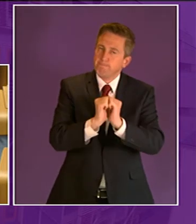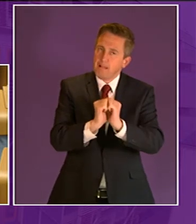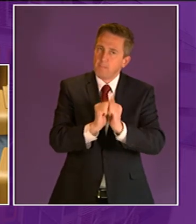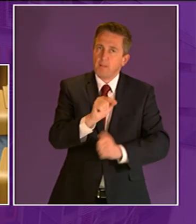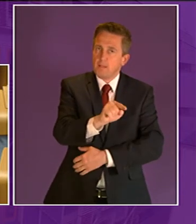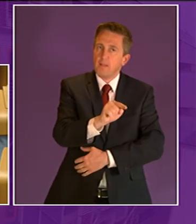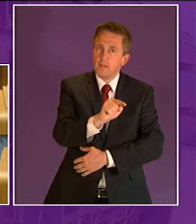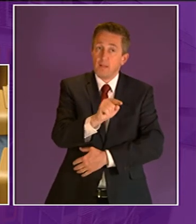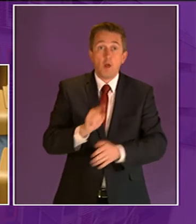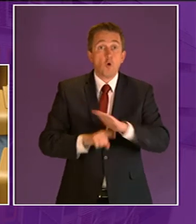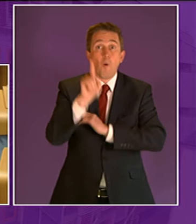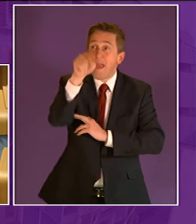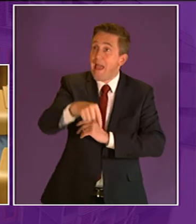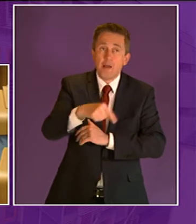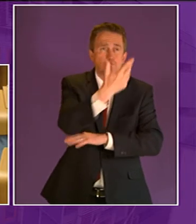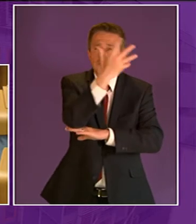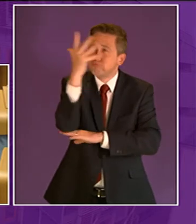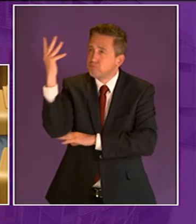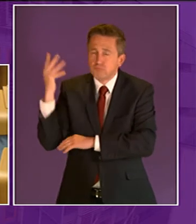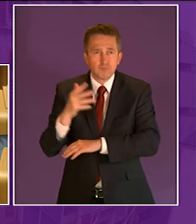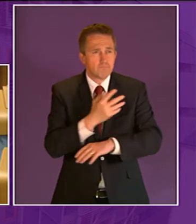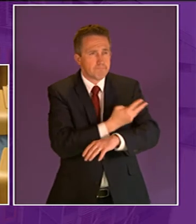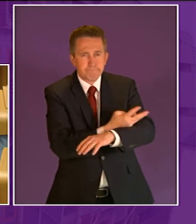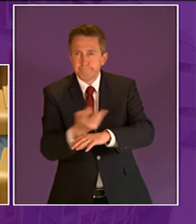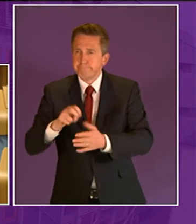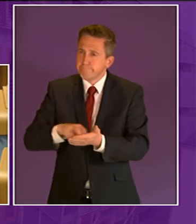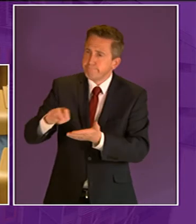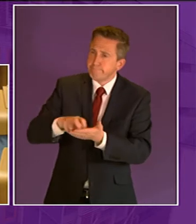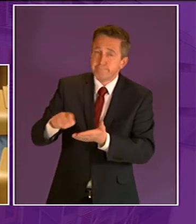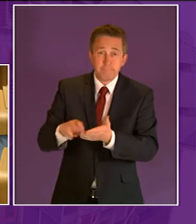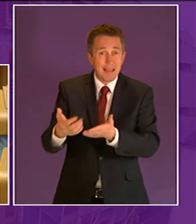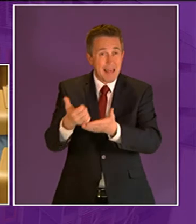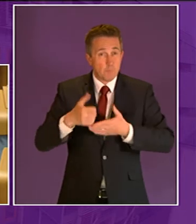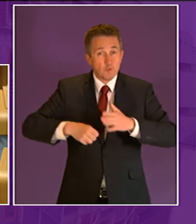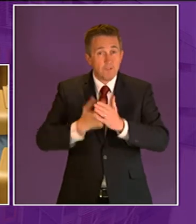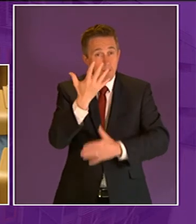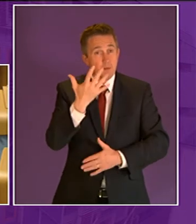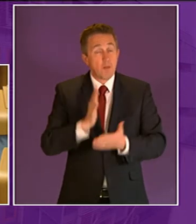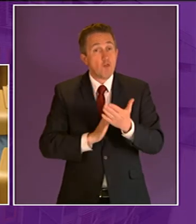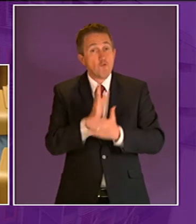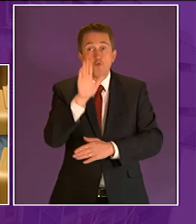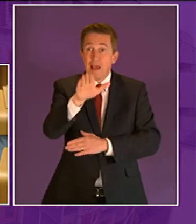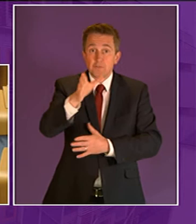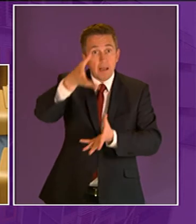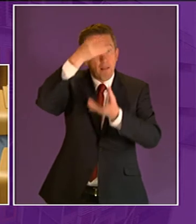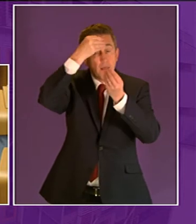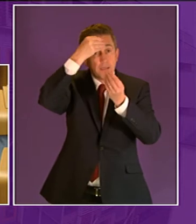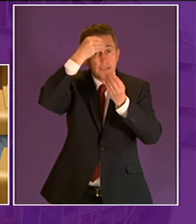outdoors and appreciating the natural environment is central to childhood development through outdoor learning children learn to engage with their natural environment